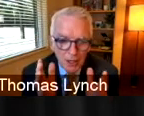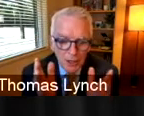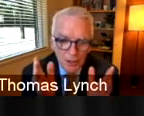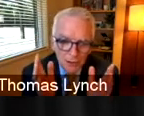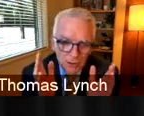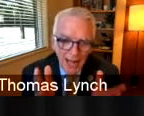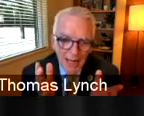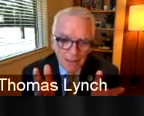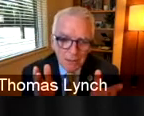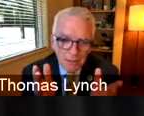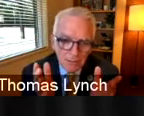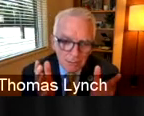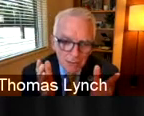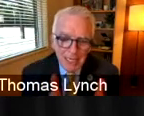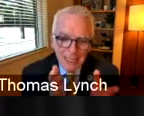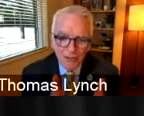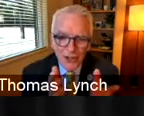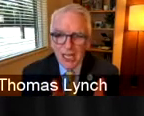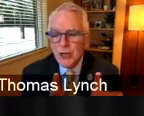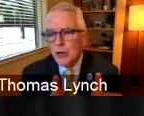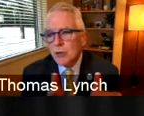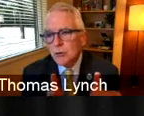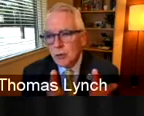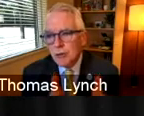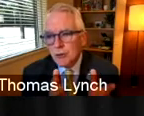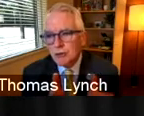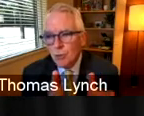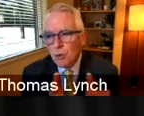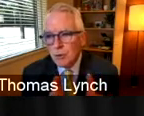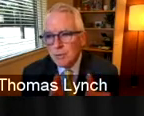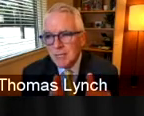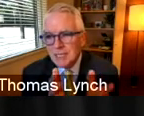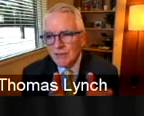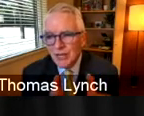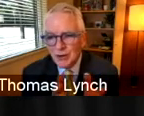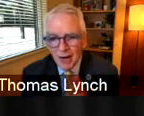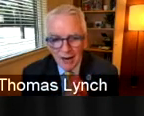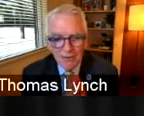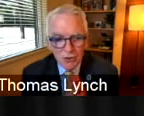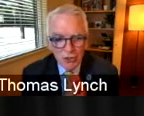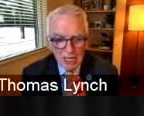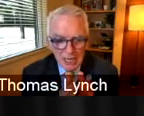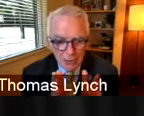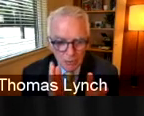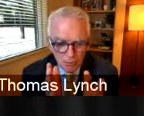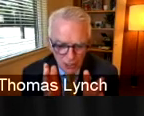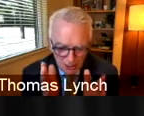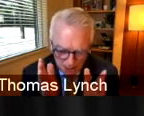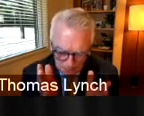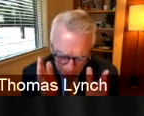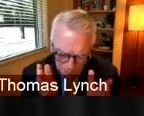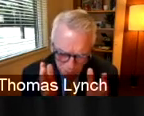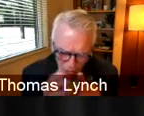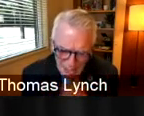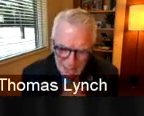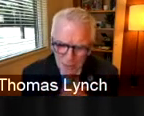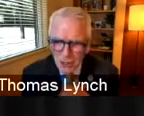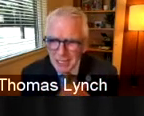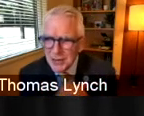that piece of theater was one of the most important pieces of theater I've ever seen. And I would say that